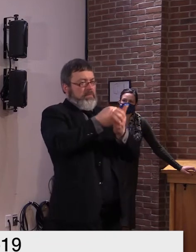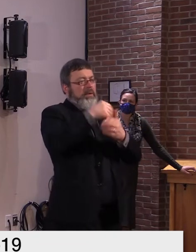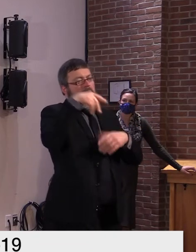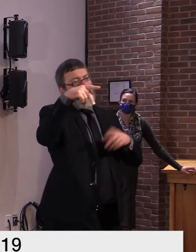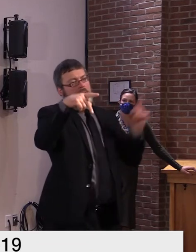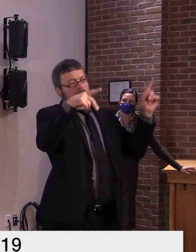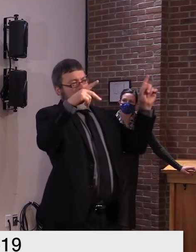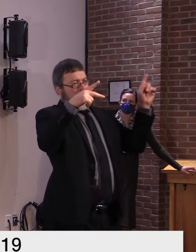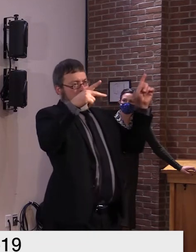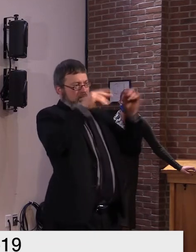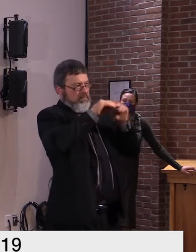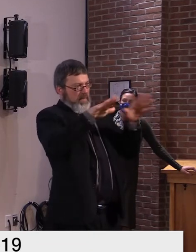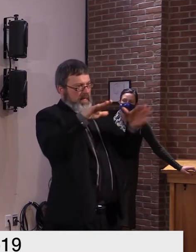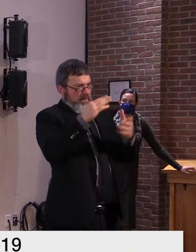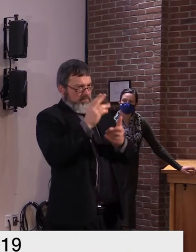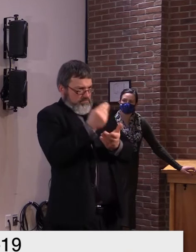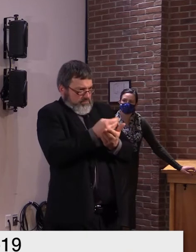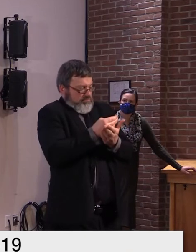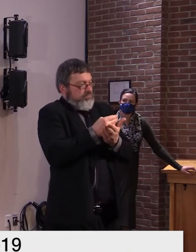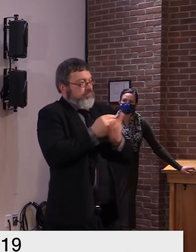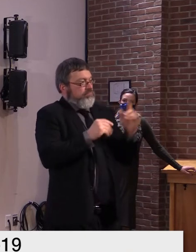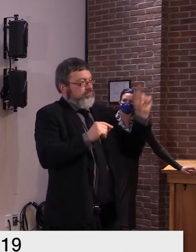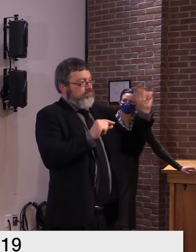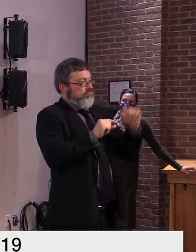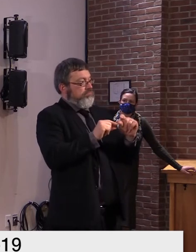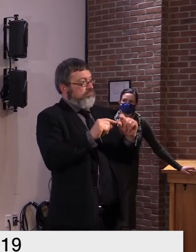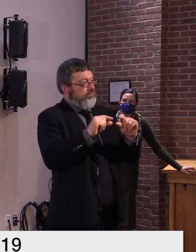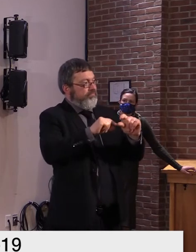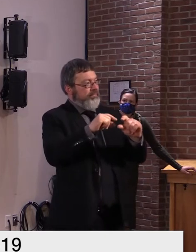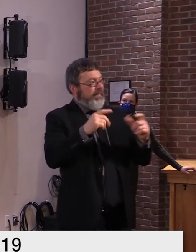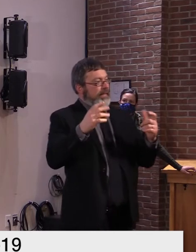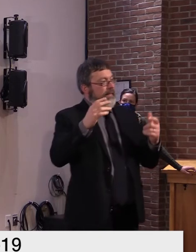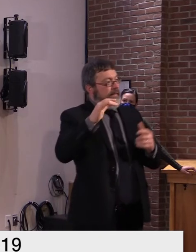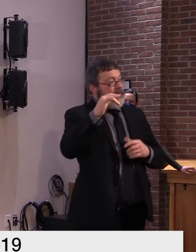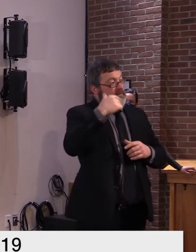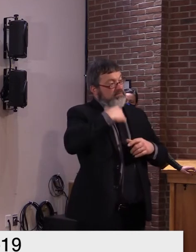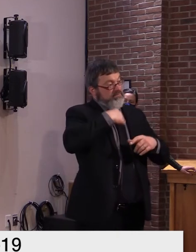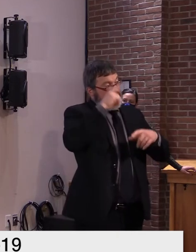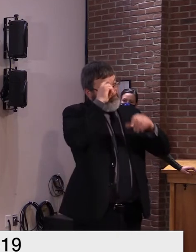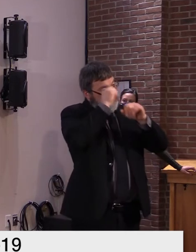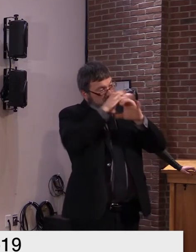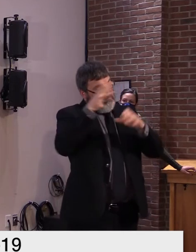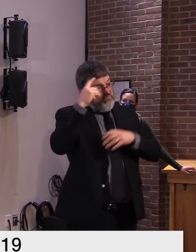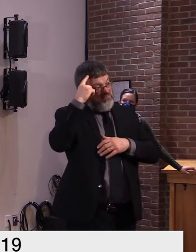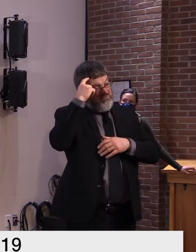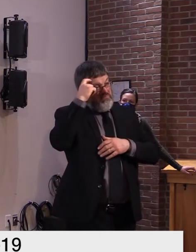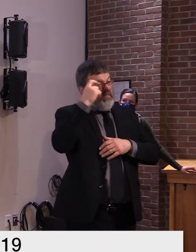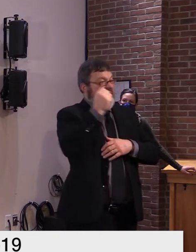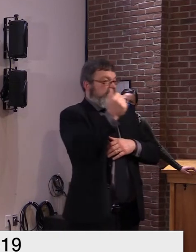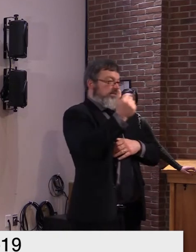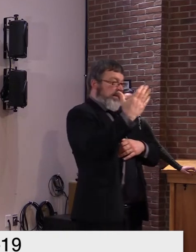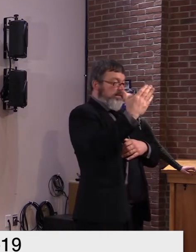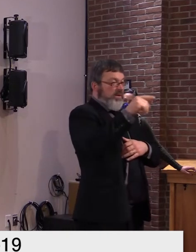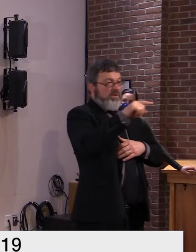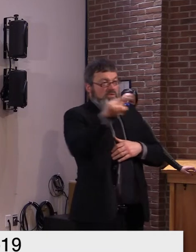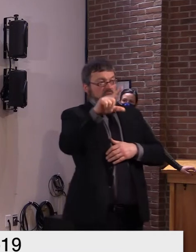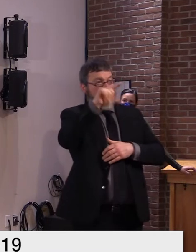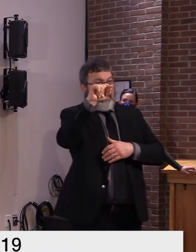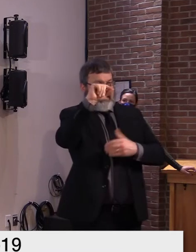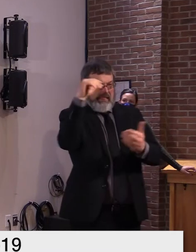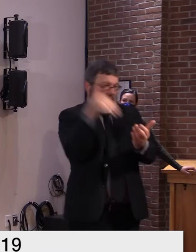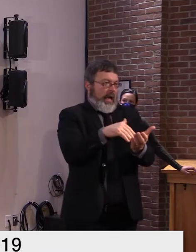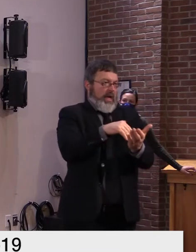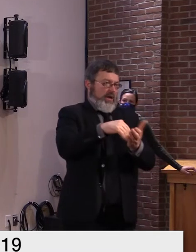by lack of action on the part of congress that equates to up to